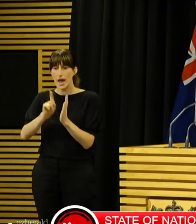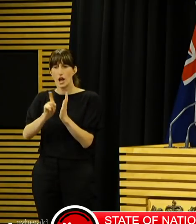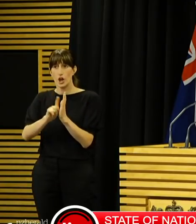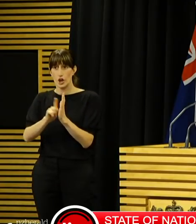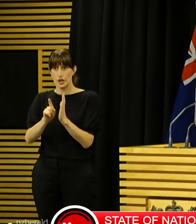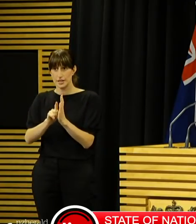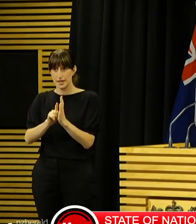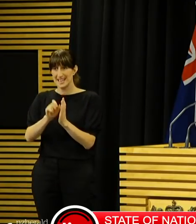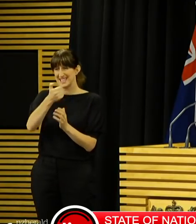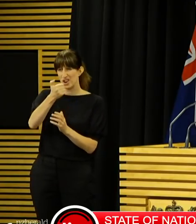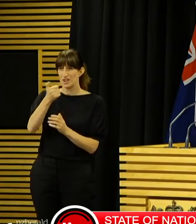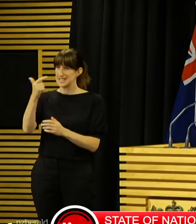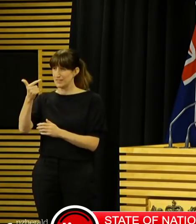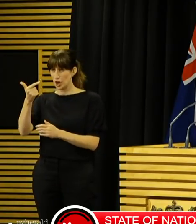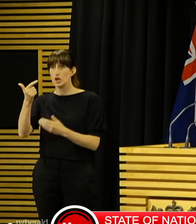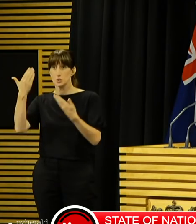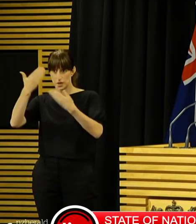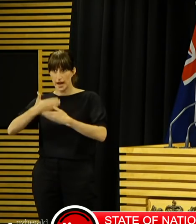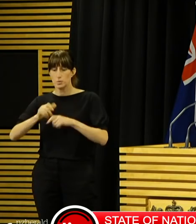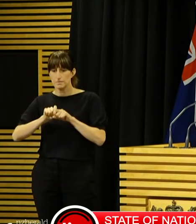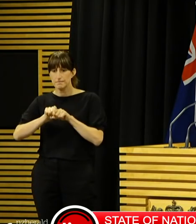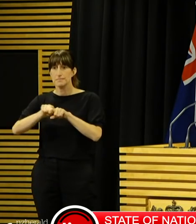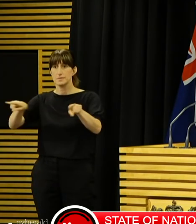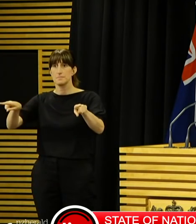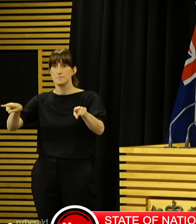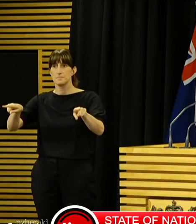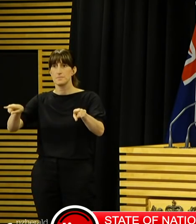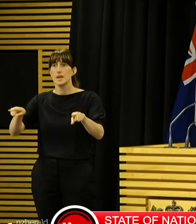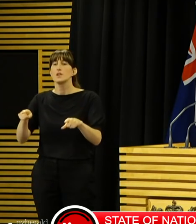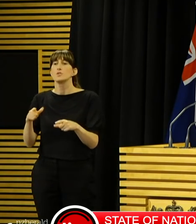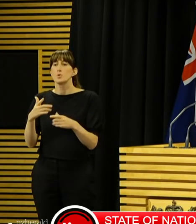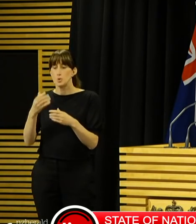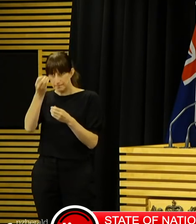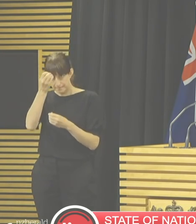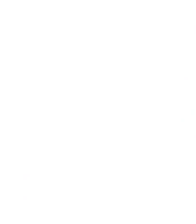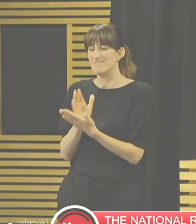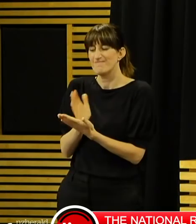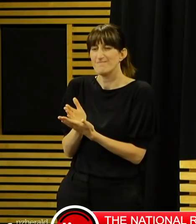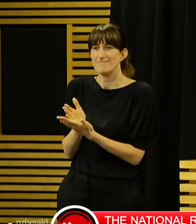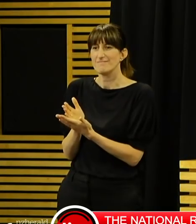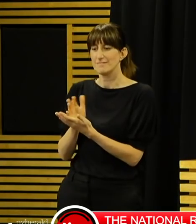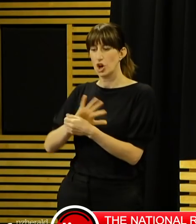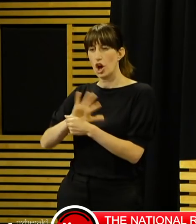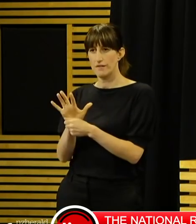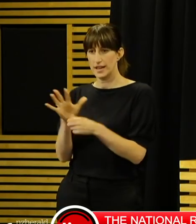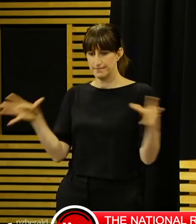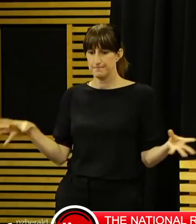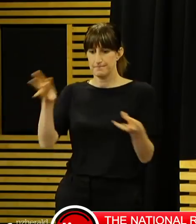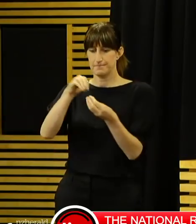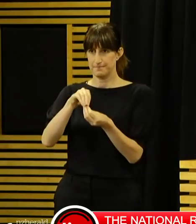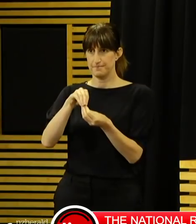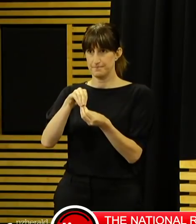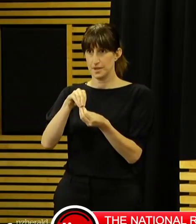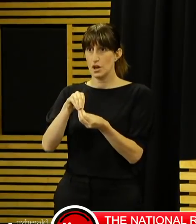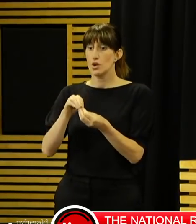This will be issued to reinforce to New Zealanders how critical these actions are. Thank you. So, our combined total of